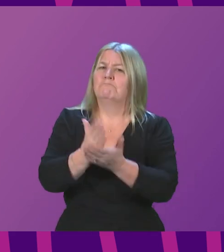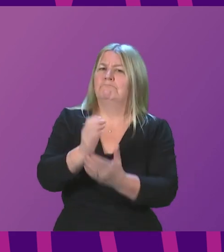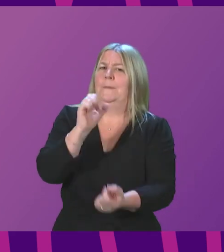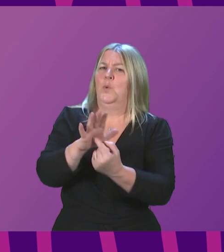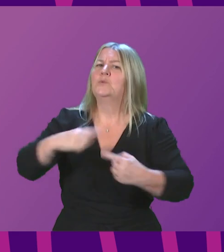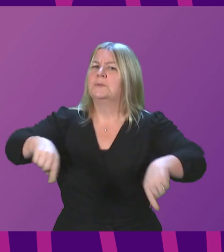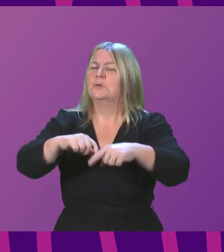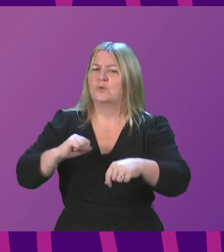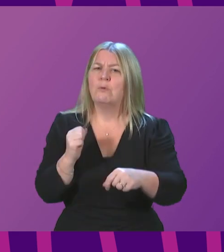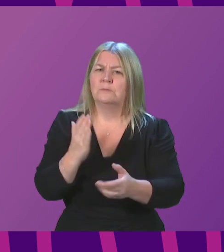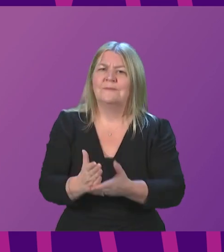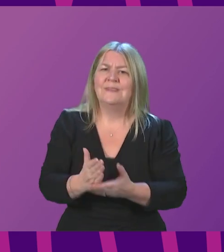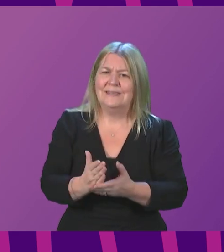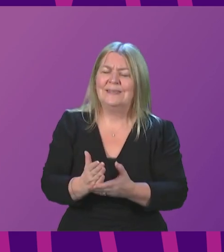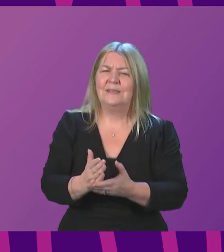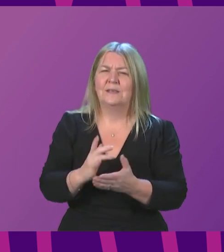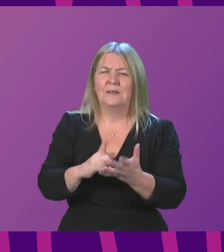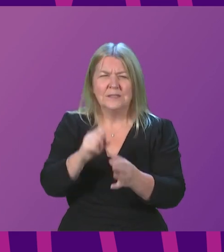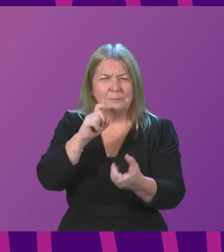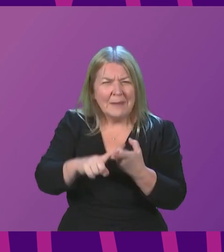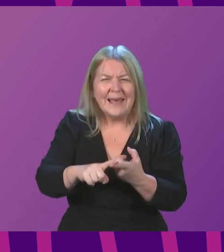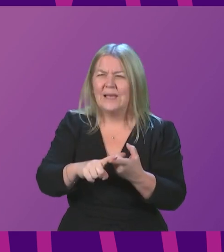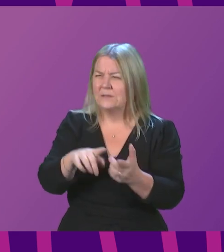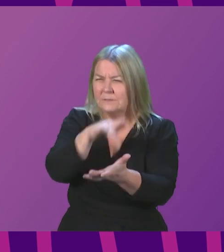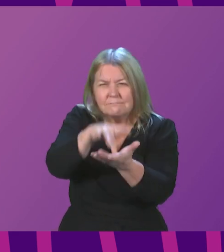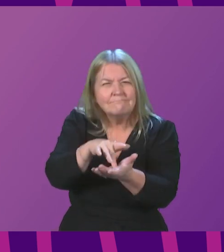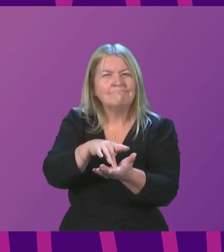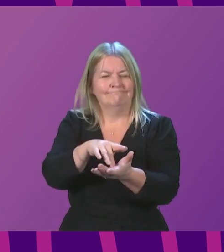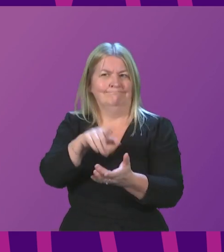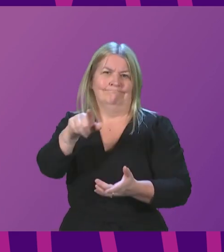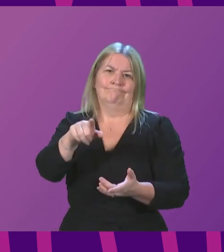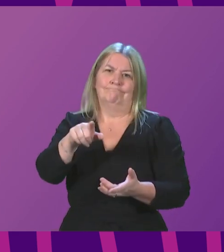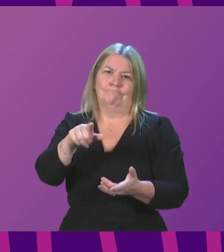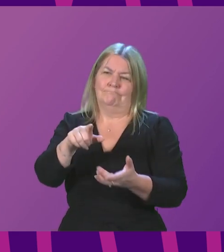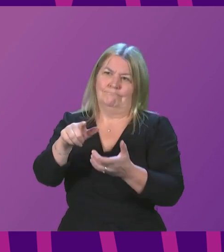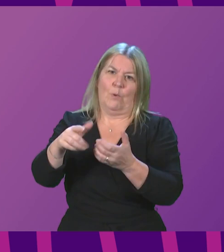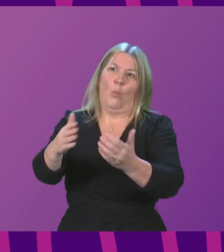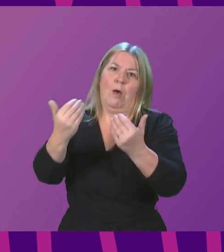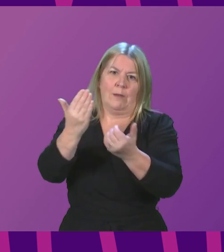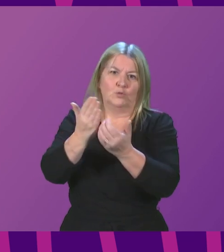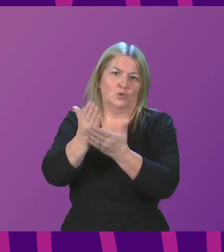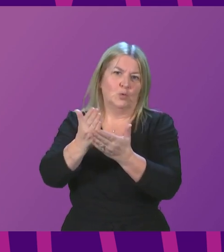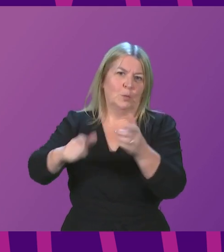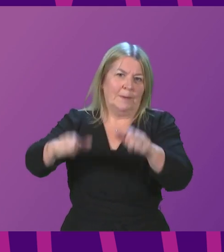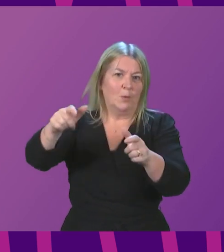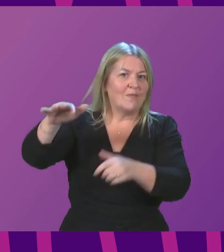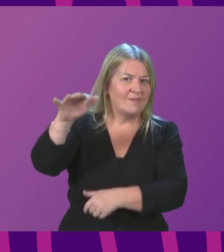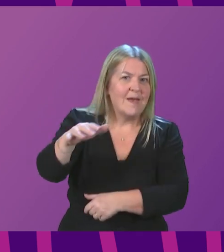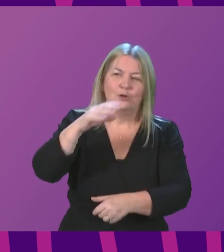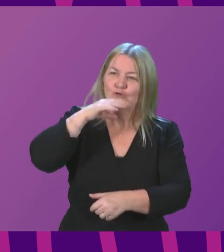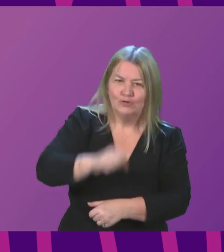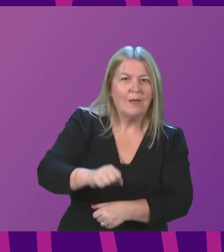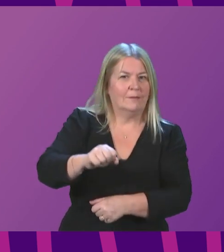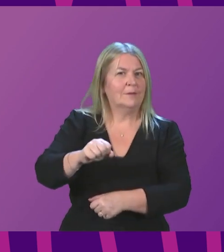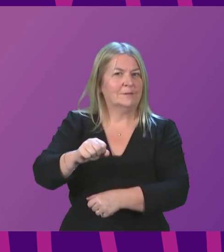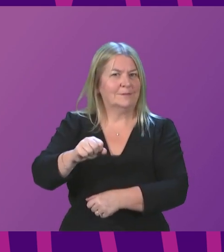importance to the local community and economy and Scotland has got many attributes when it comes